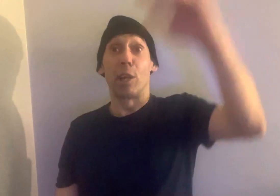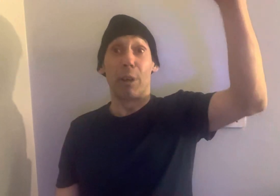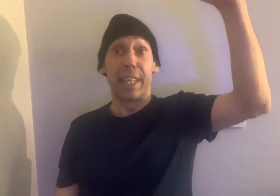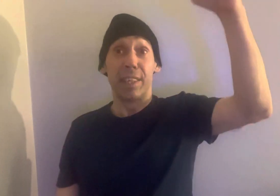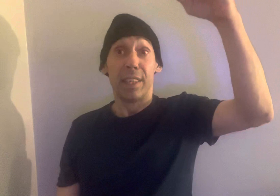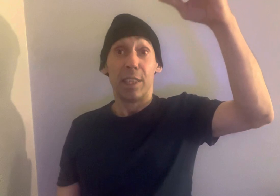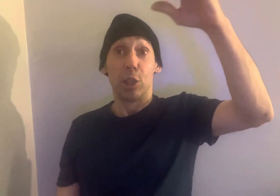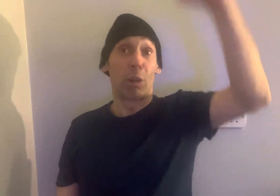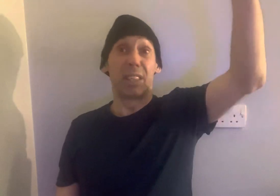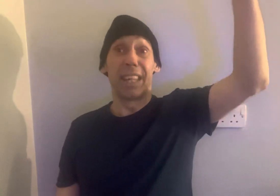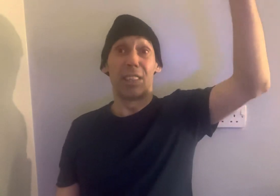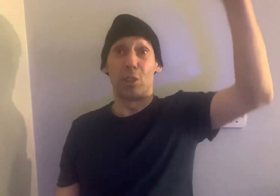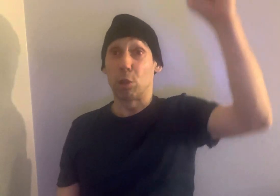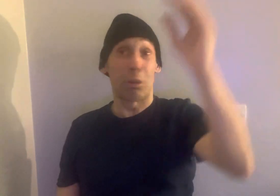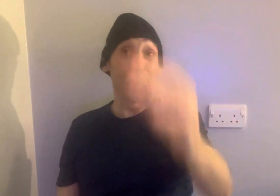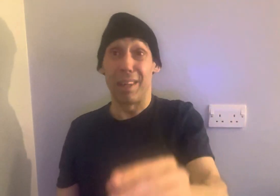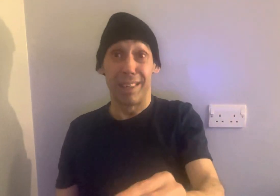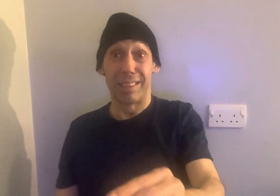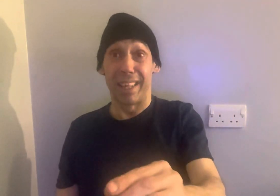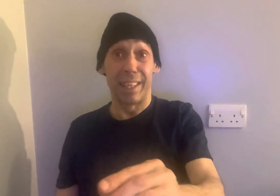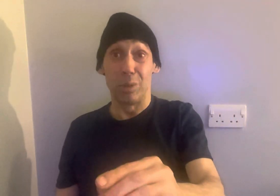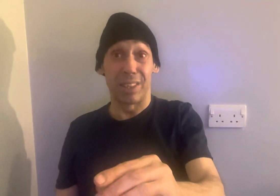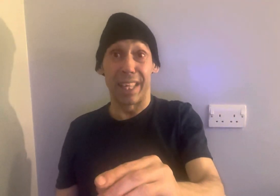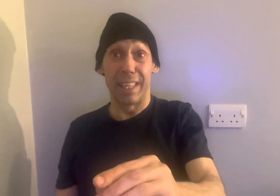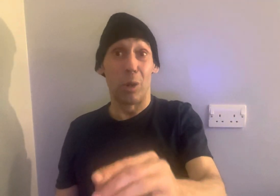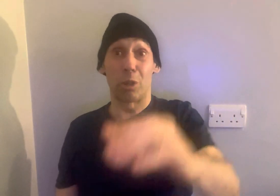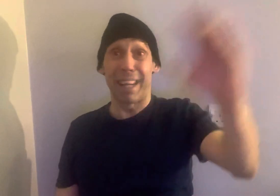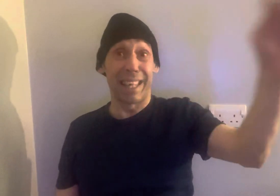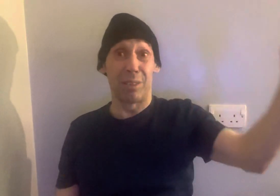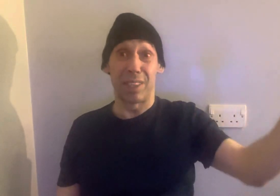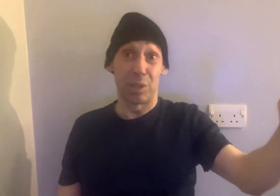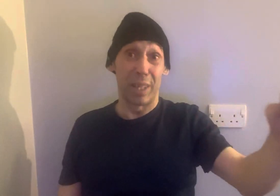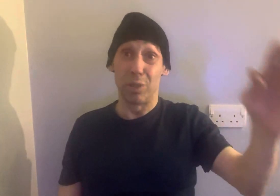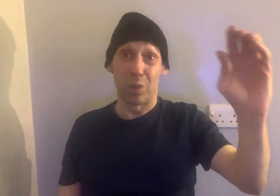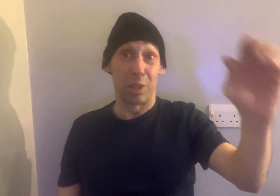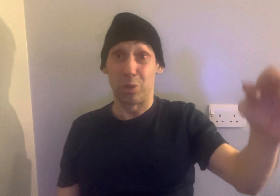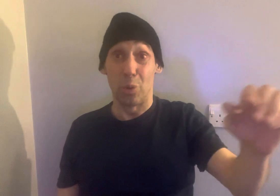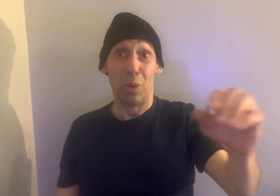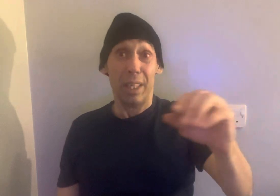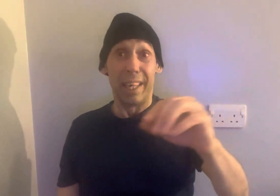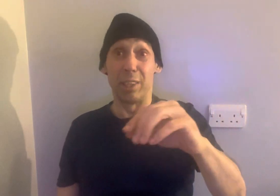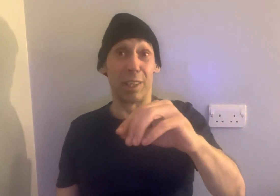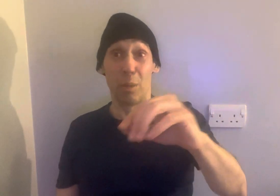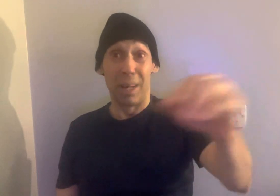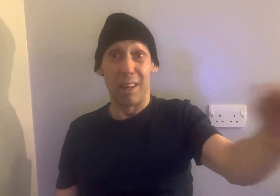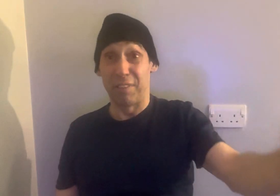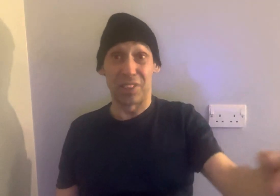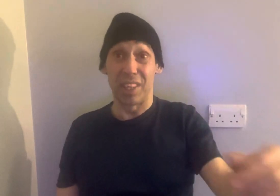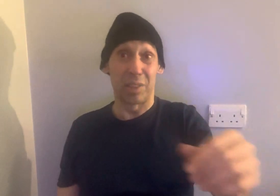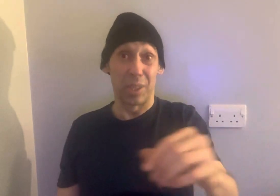grade drug dens, not trap yards like they use today, not crack houses where you knock on a door, and you can go and buy office six, and